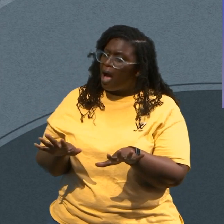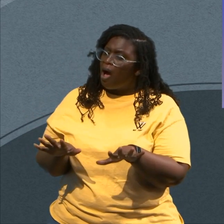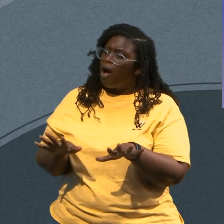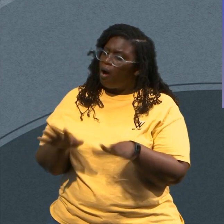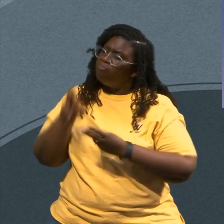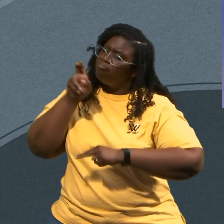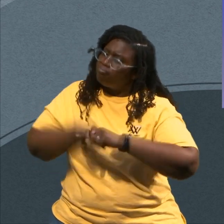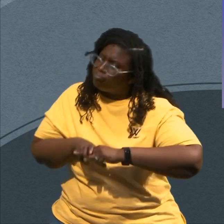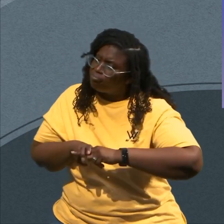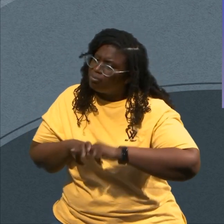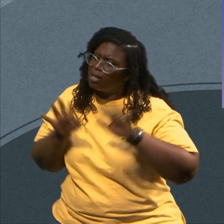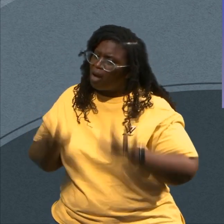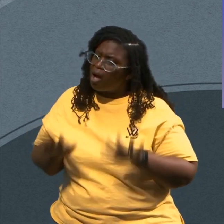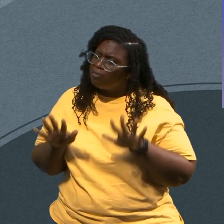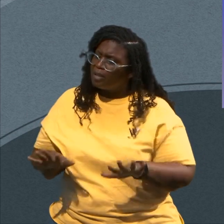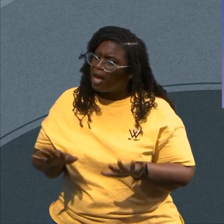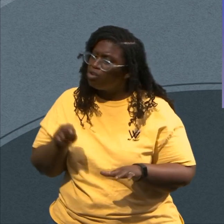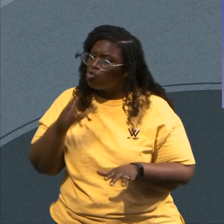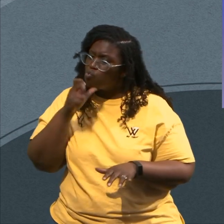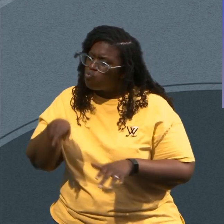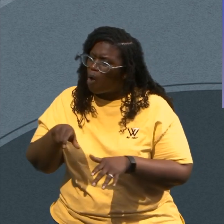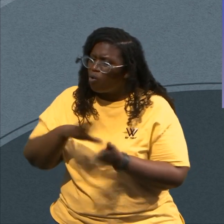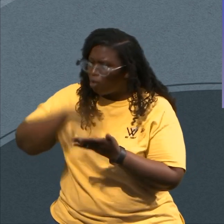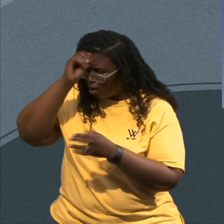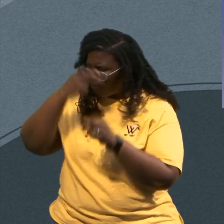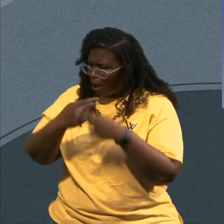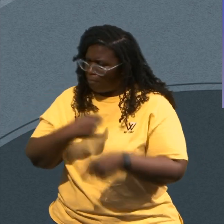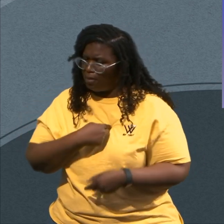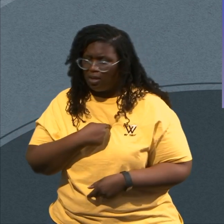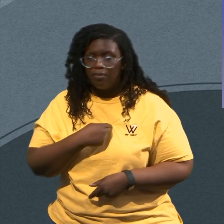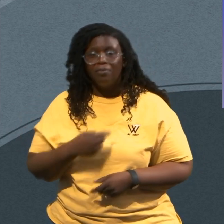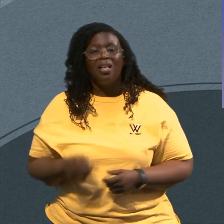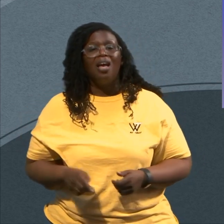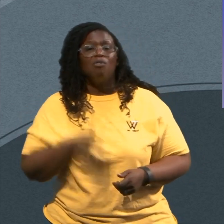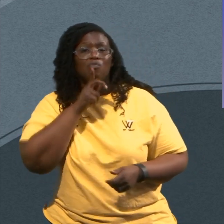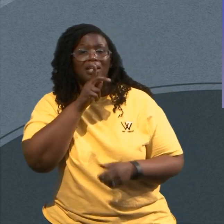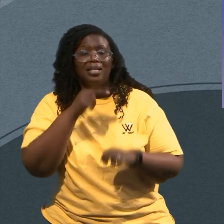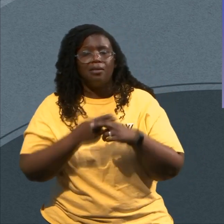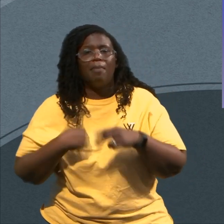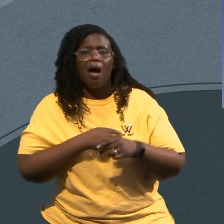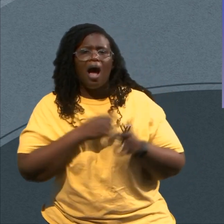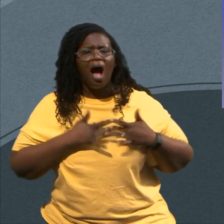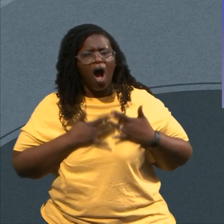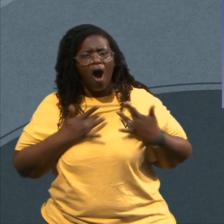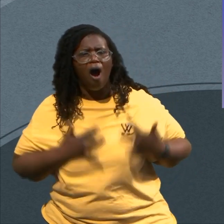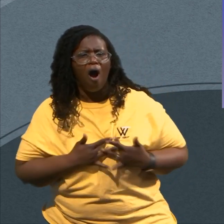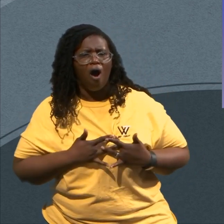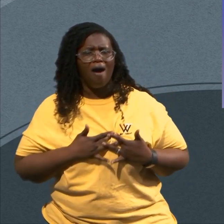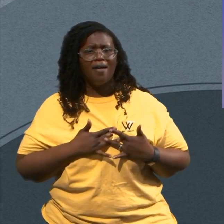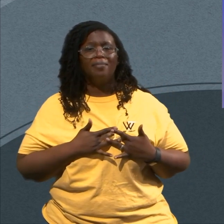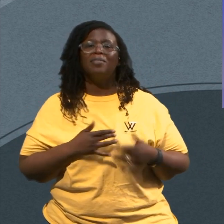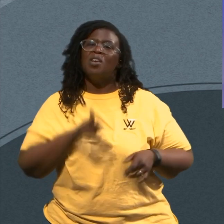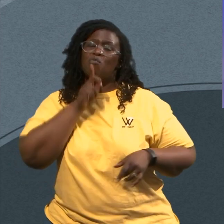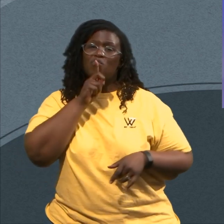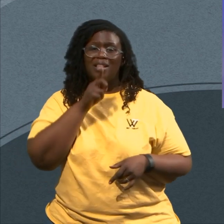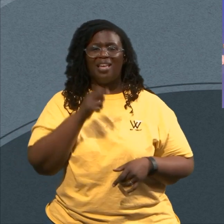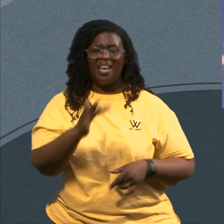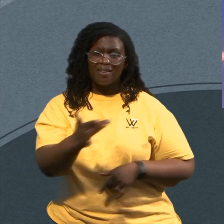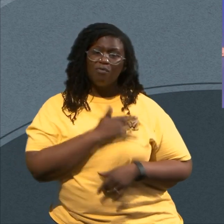Matter Of My Heart Everybody Say My Heart This Thing Is Blowing my Mind Because I Got So Convicted By This And Some Of Y'all Not Gonna Want